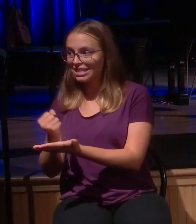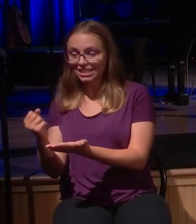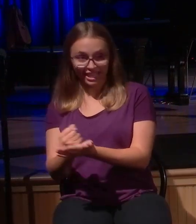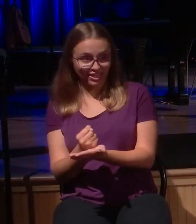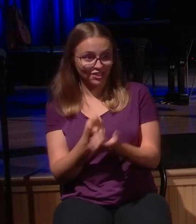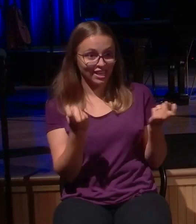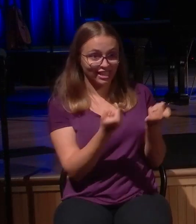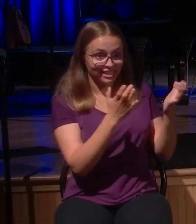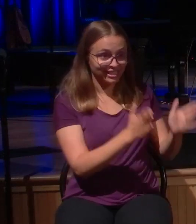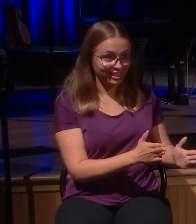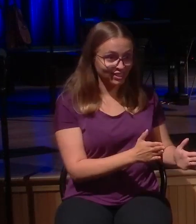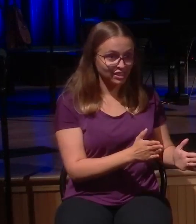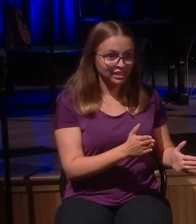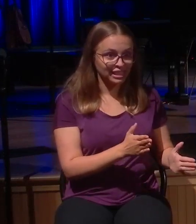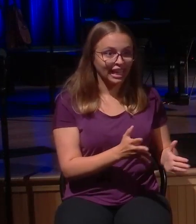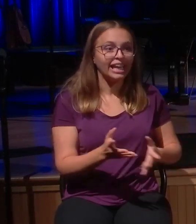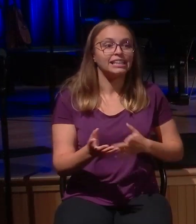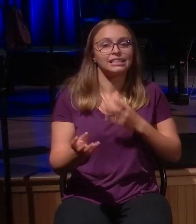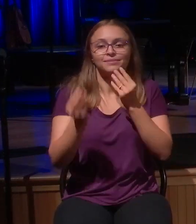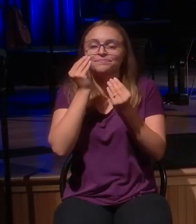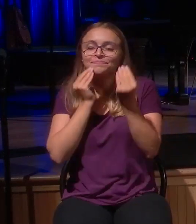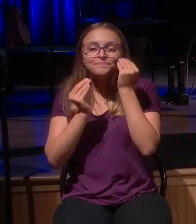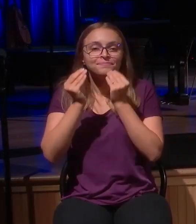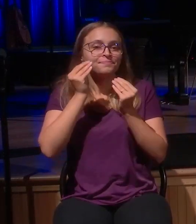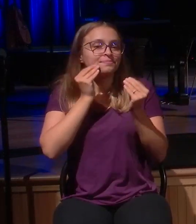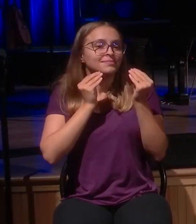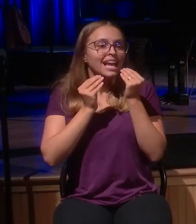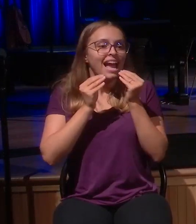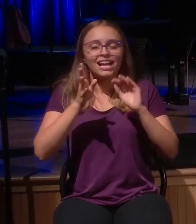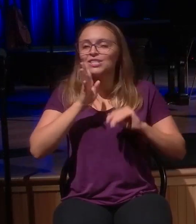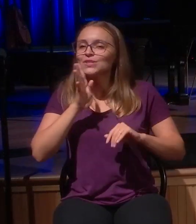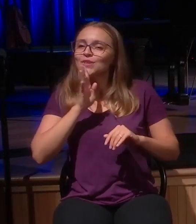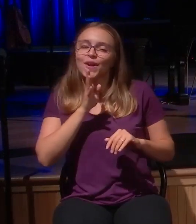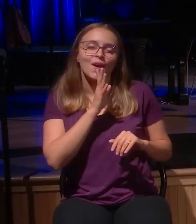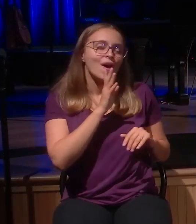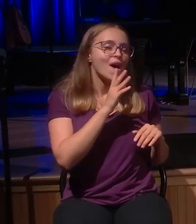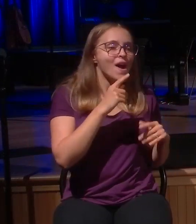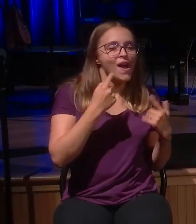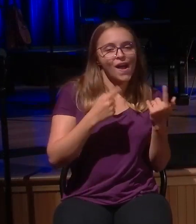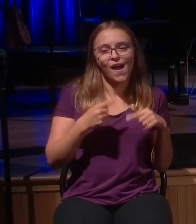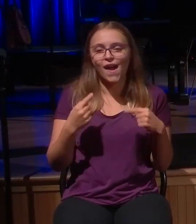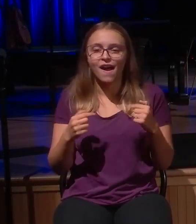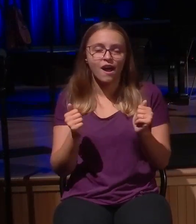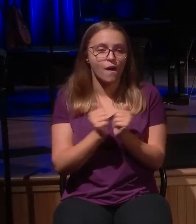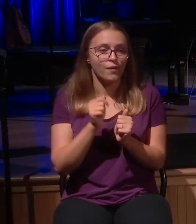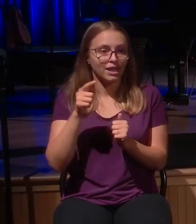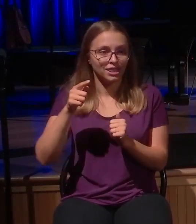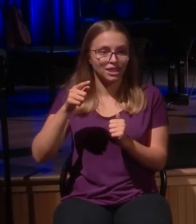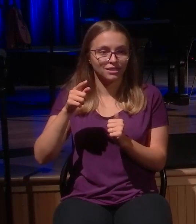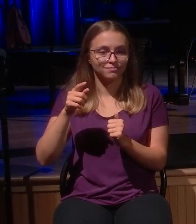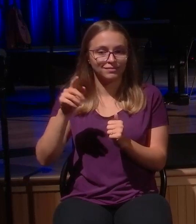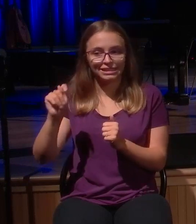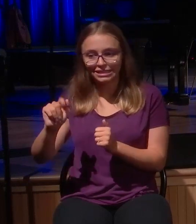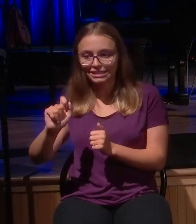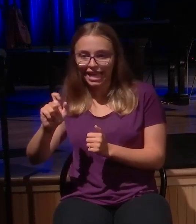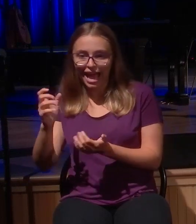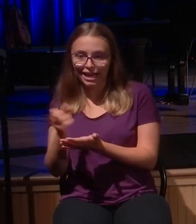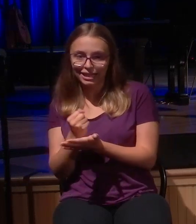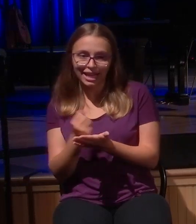he's socializing. He's gathering with them. And they're listening to him. Here they are gathering. The tax collectors and sinners are listening to Jesus. They're